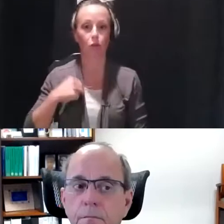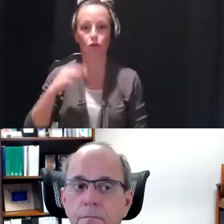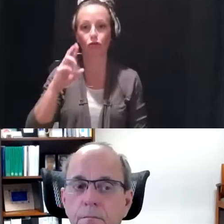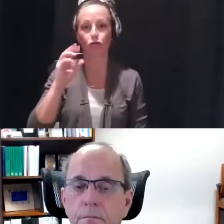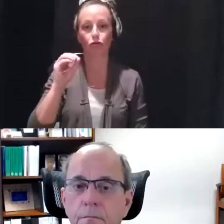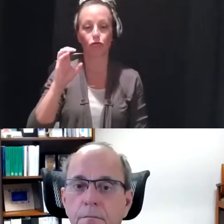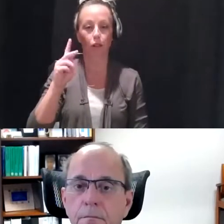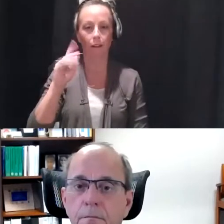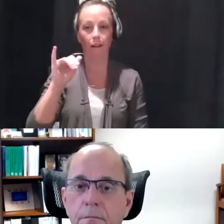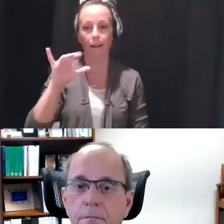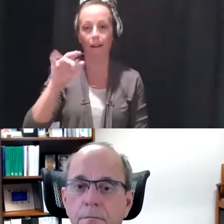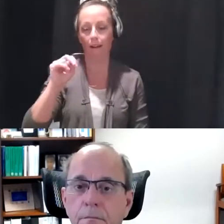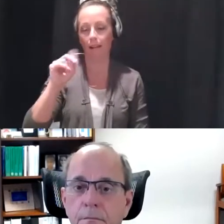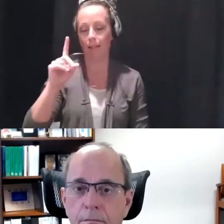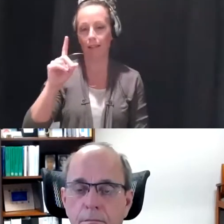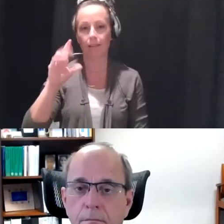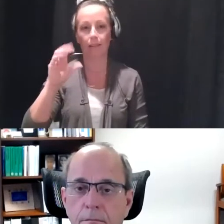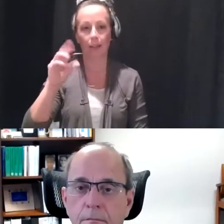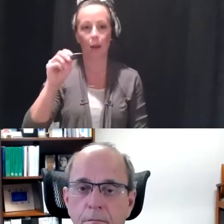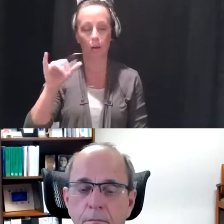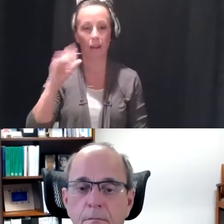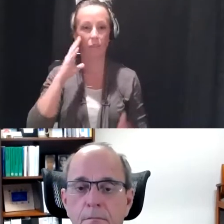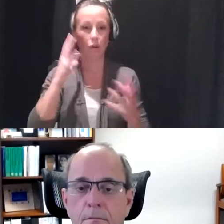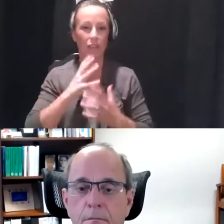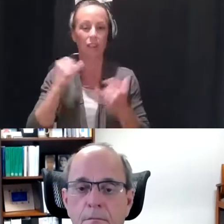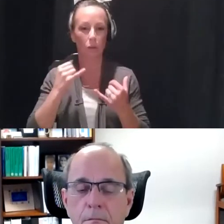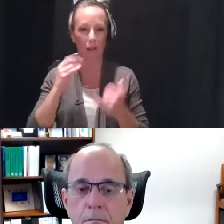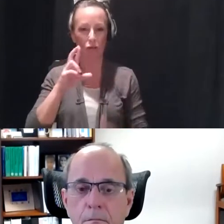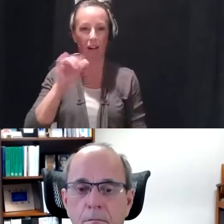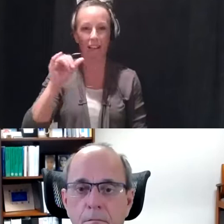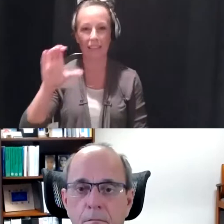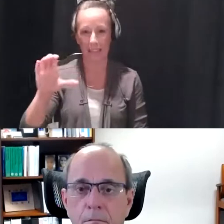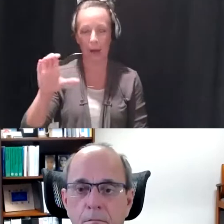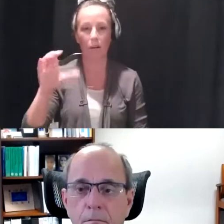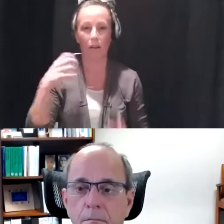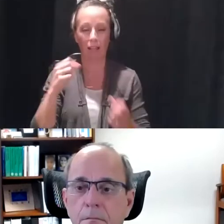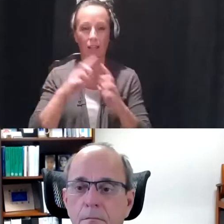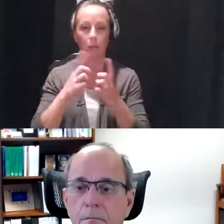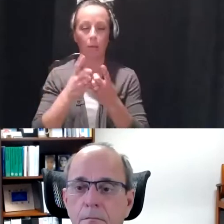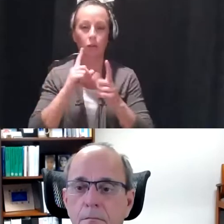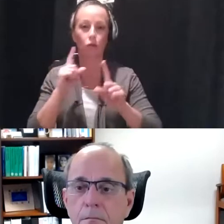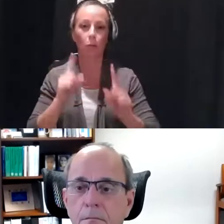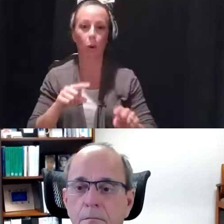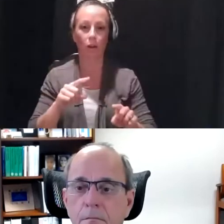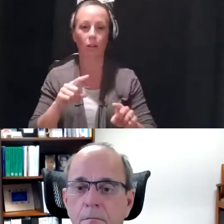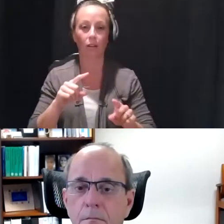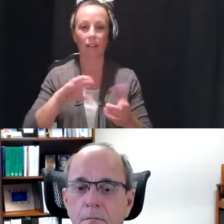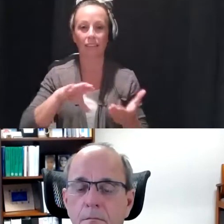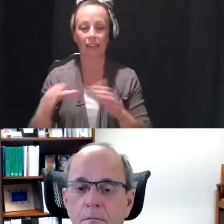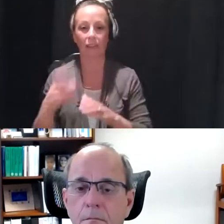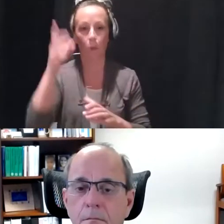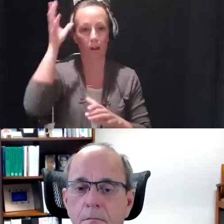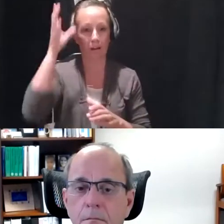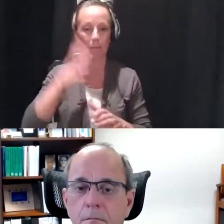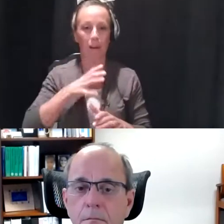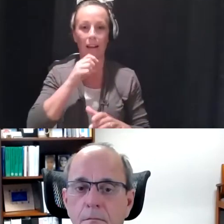Good afternoon. Unfortunately today, Rock Island County Health Department is reporting a death of a man in his